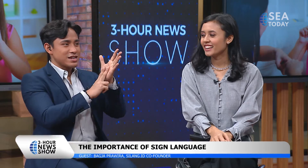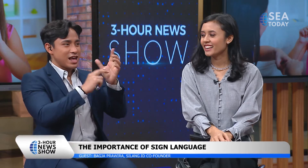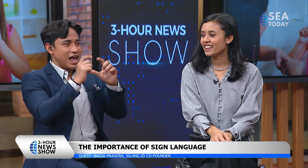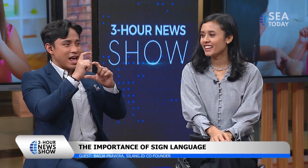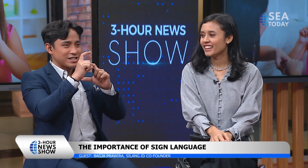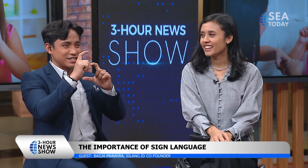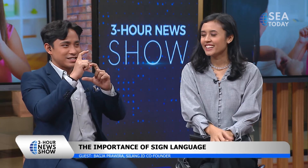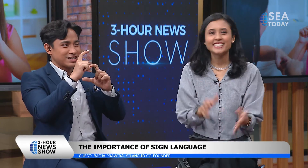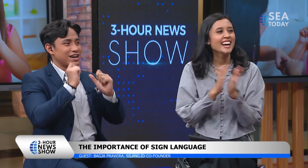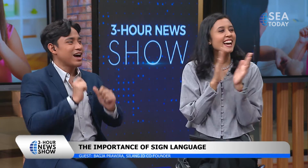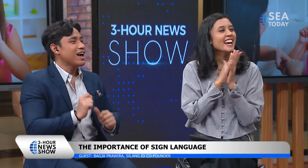-s yeah